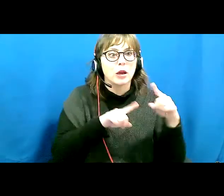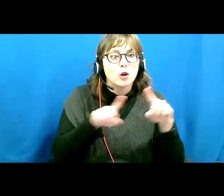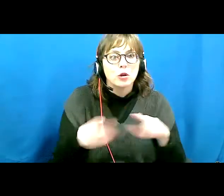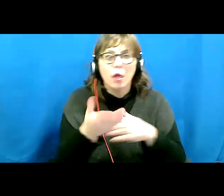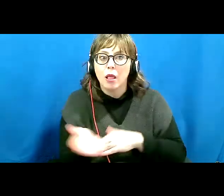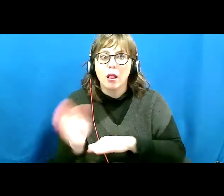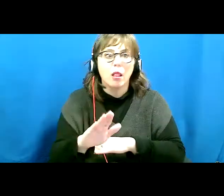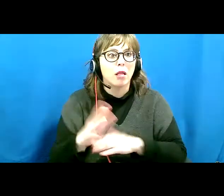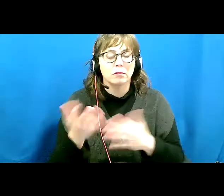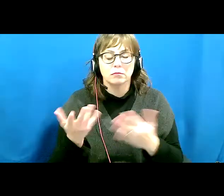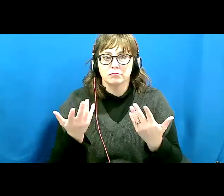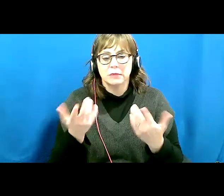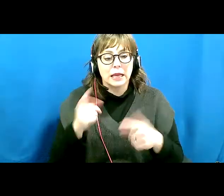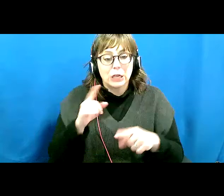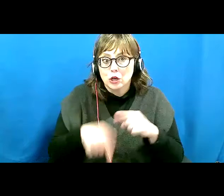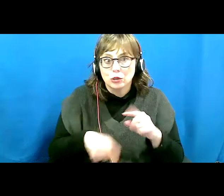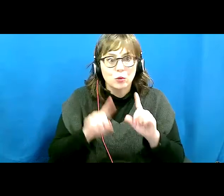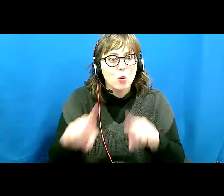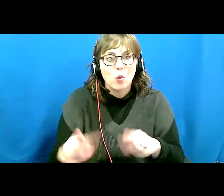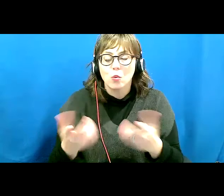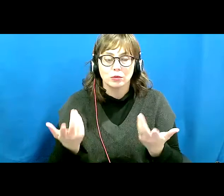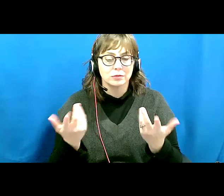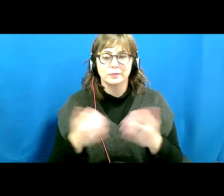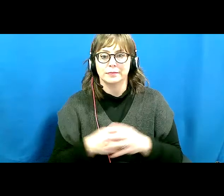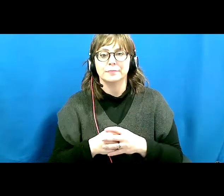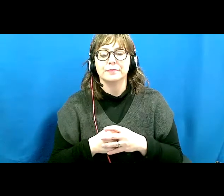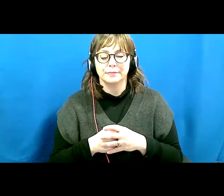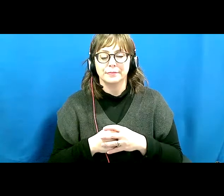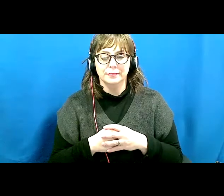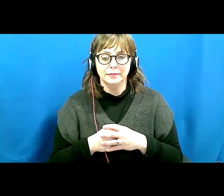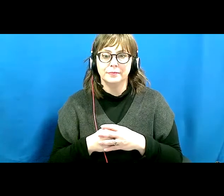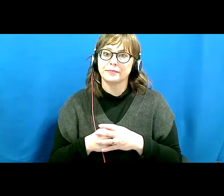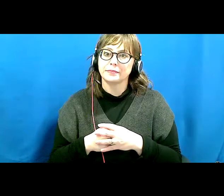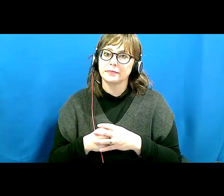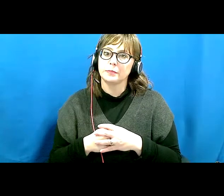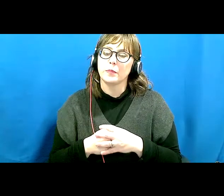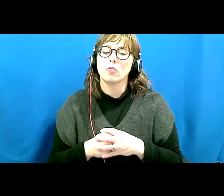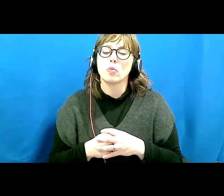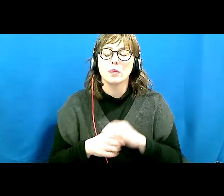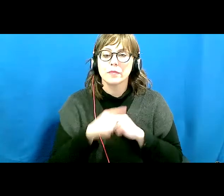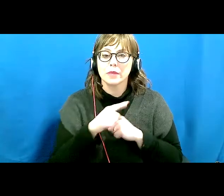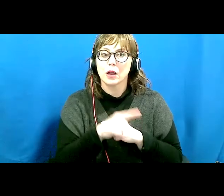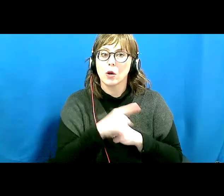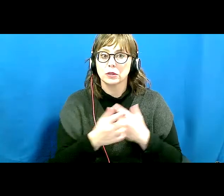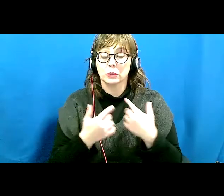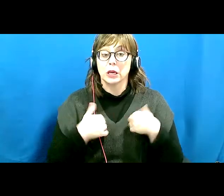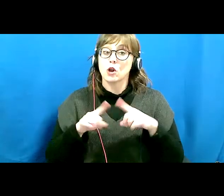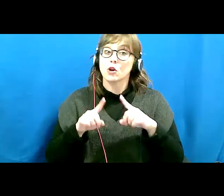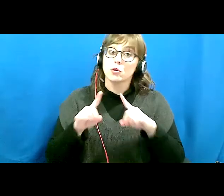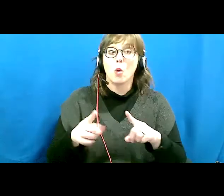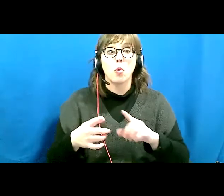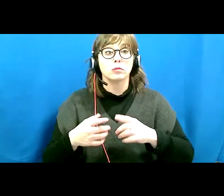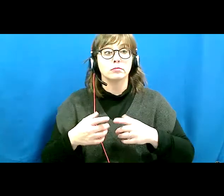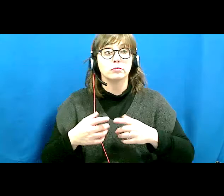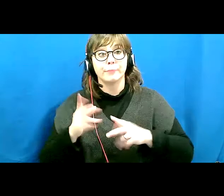conference if there wasn't a washroom nearby. Also, he often found the stress of just appearing in public